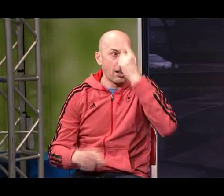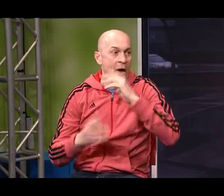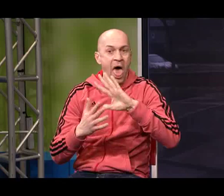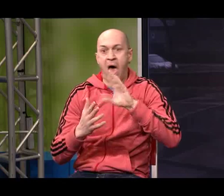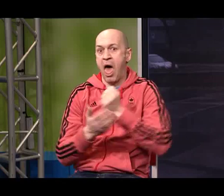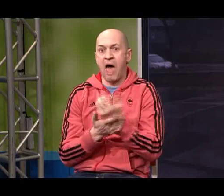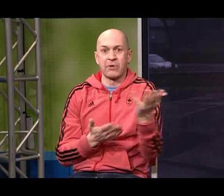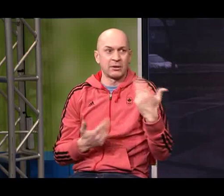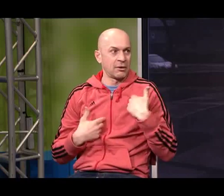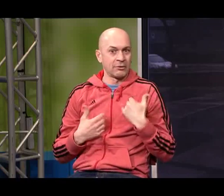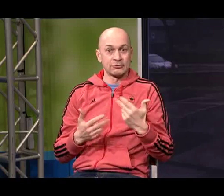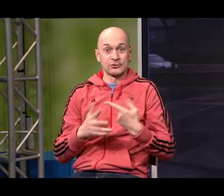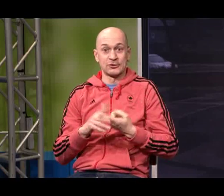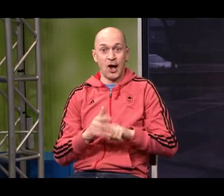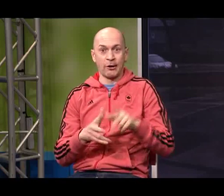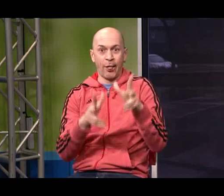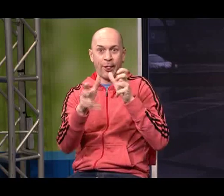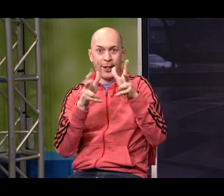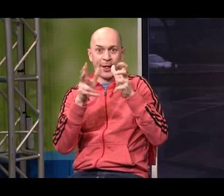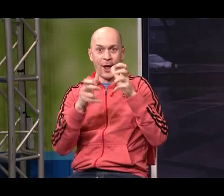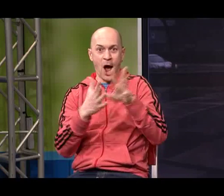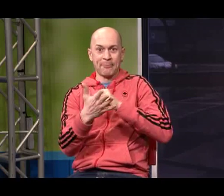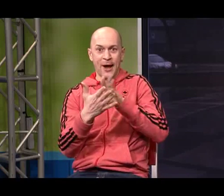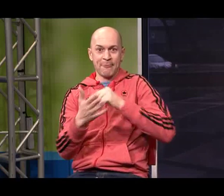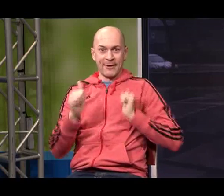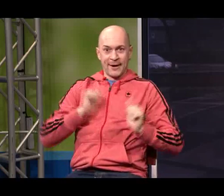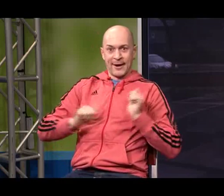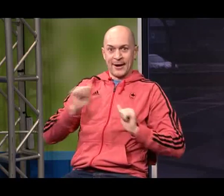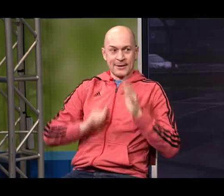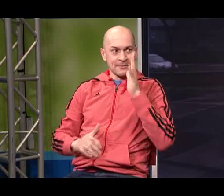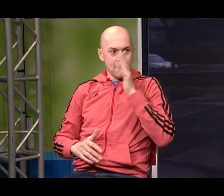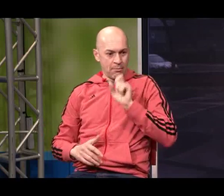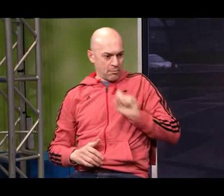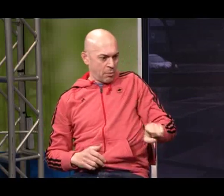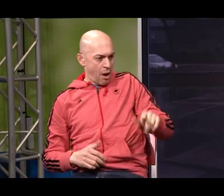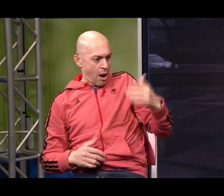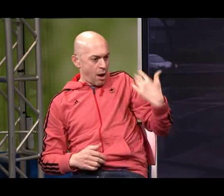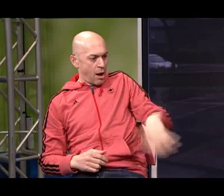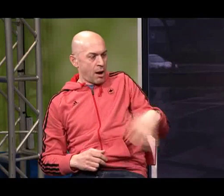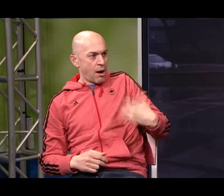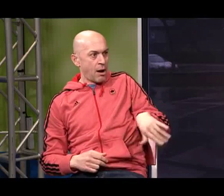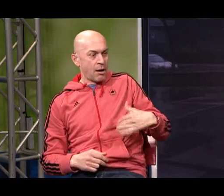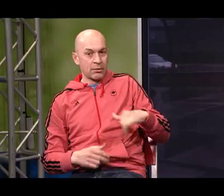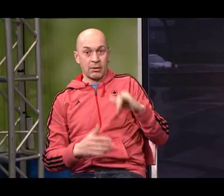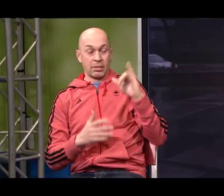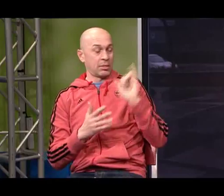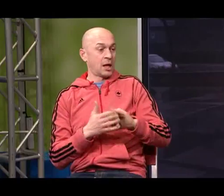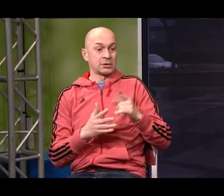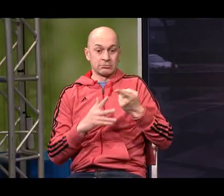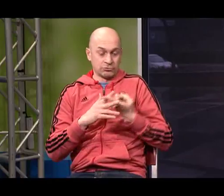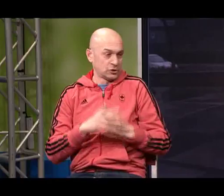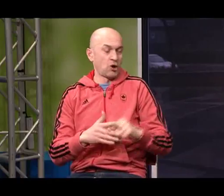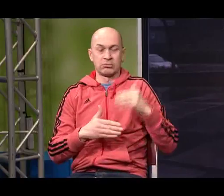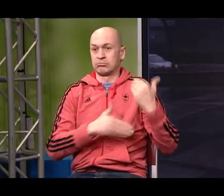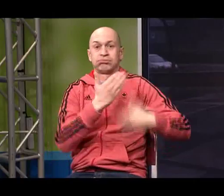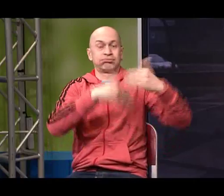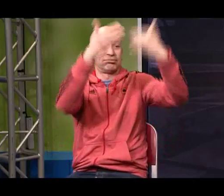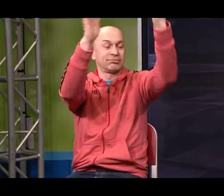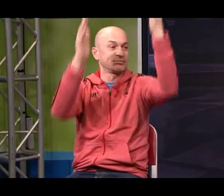I couldn't believe it I was just taken by it and I started to copy this mime artist and I was recognized